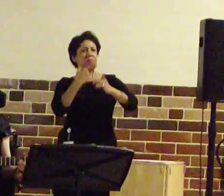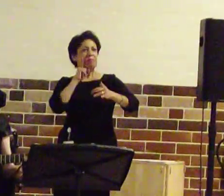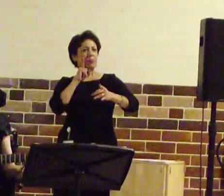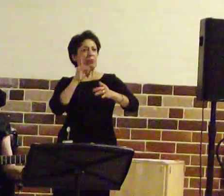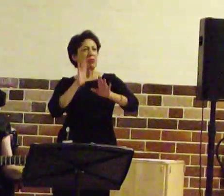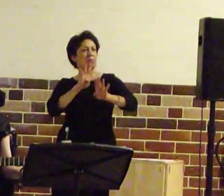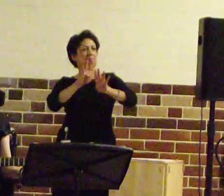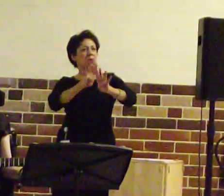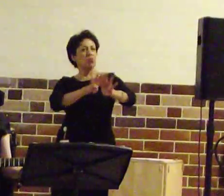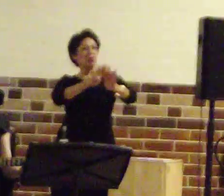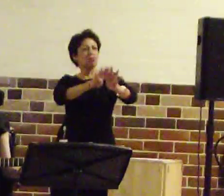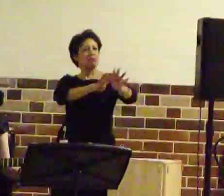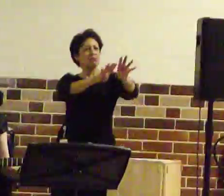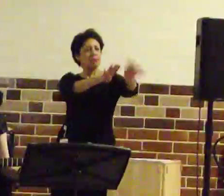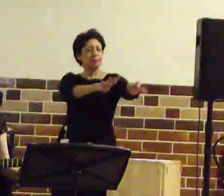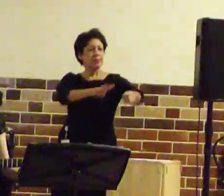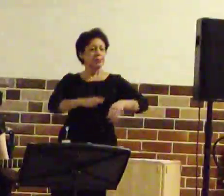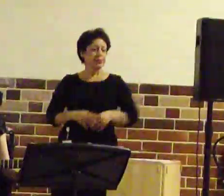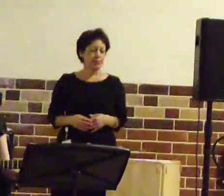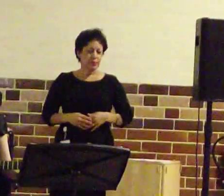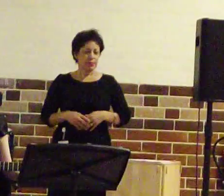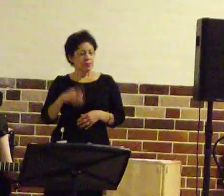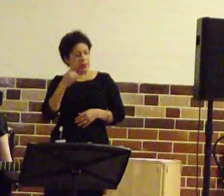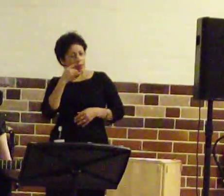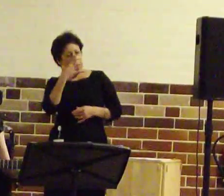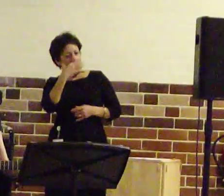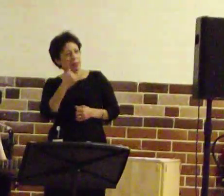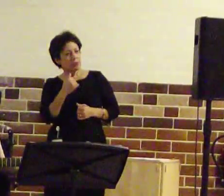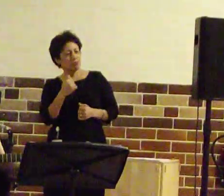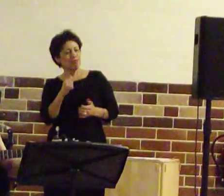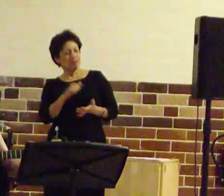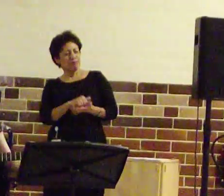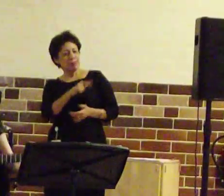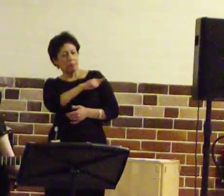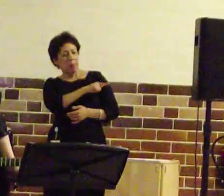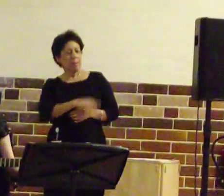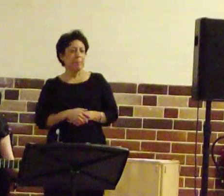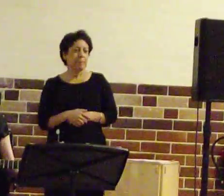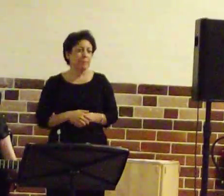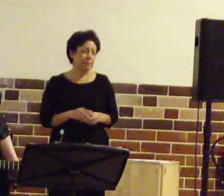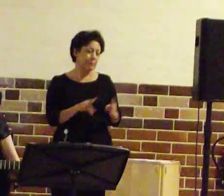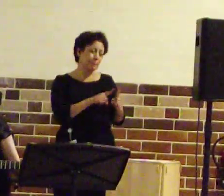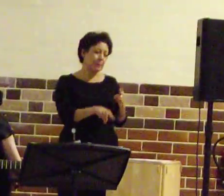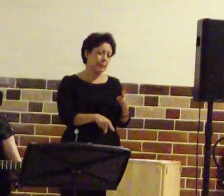let's see if I can do them justice, that's the main thing.